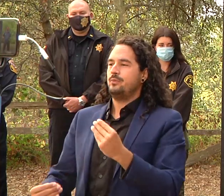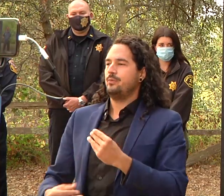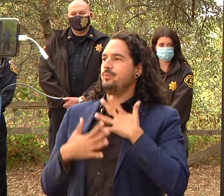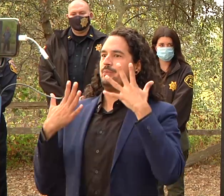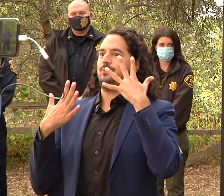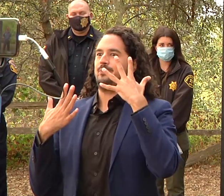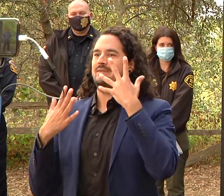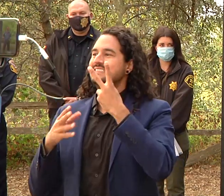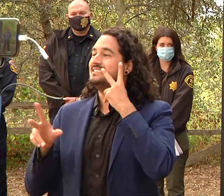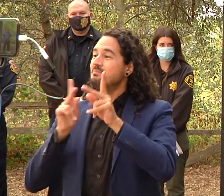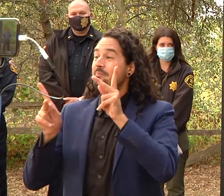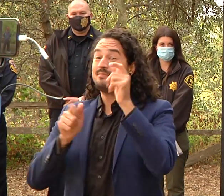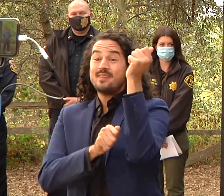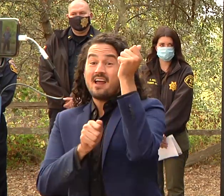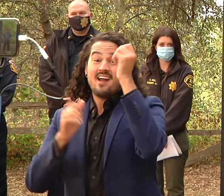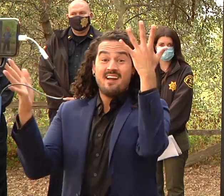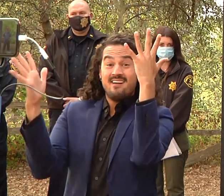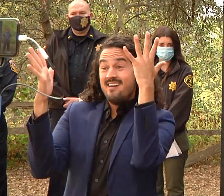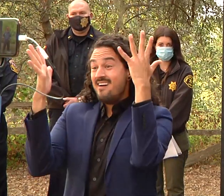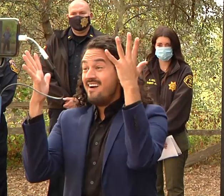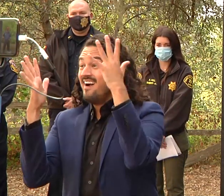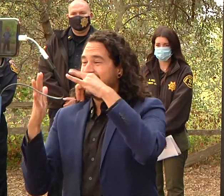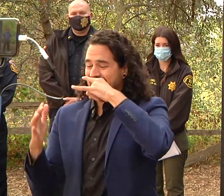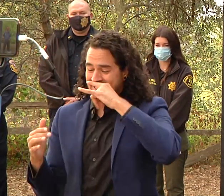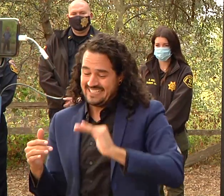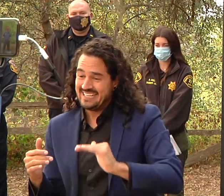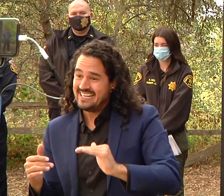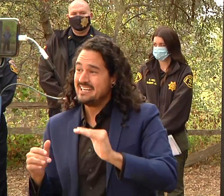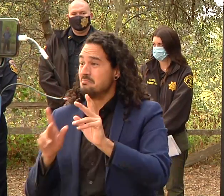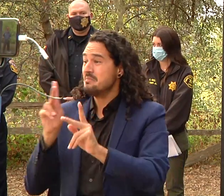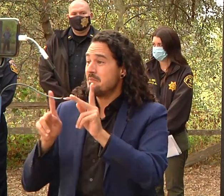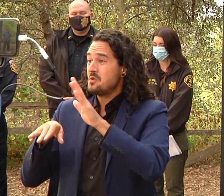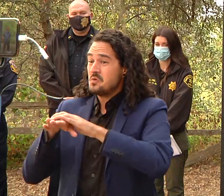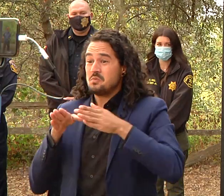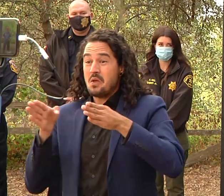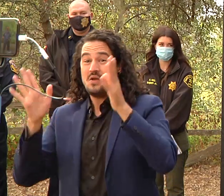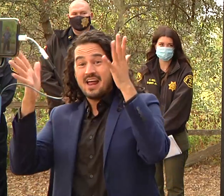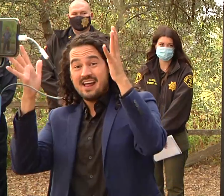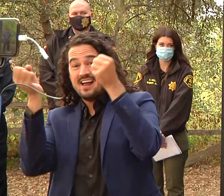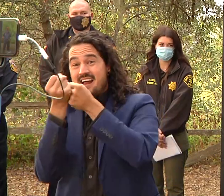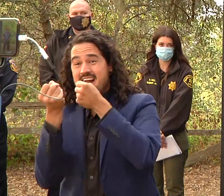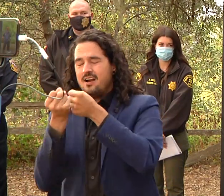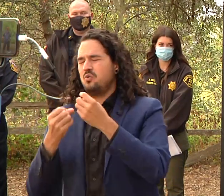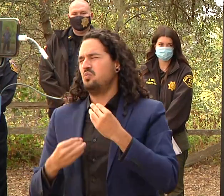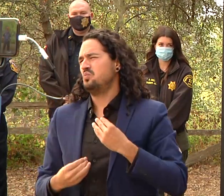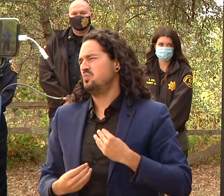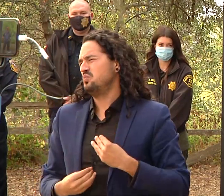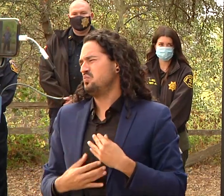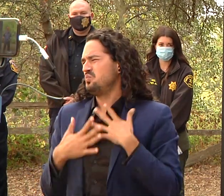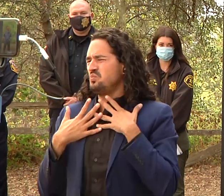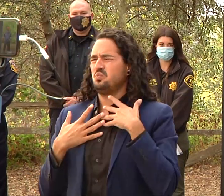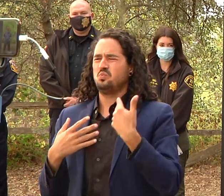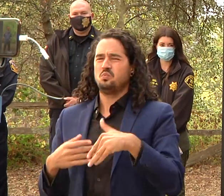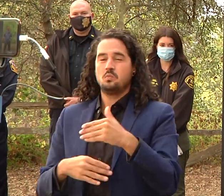so from from us it's a huge kind of motivator to keep going and continue the hard work in the community